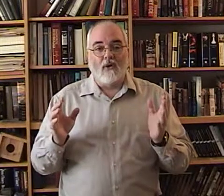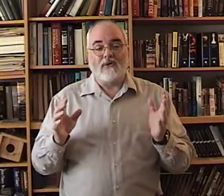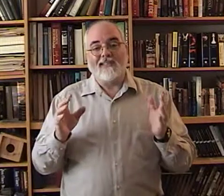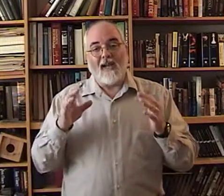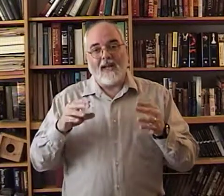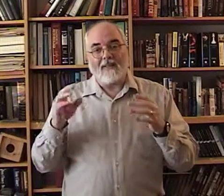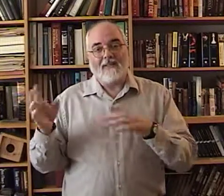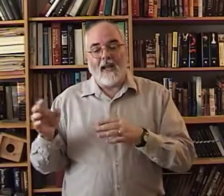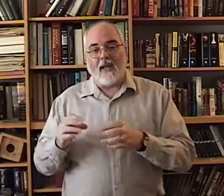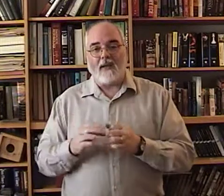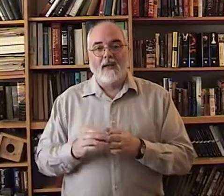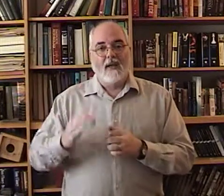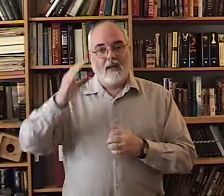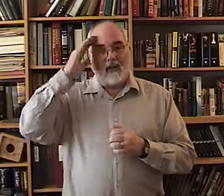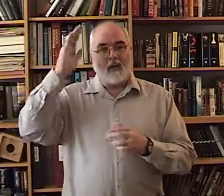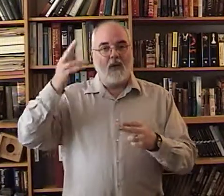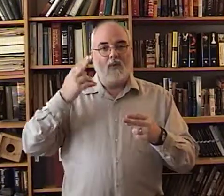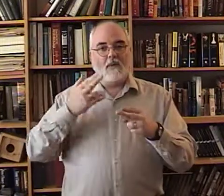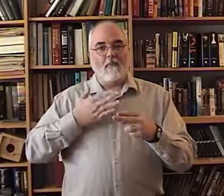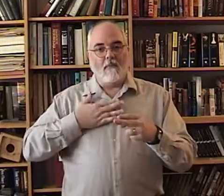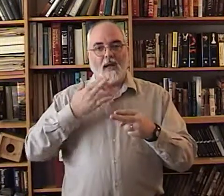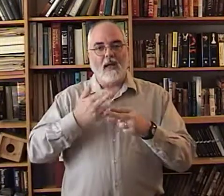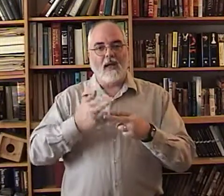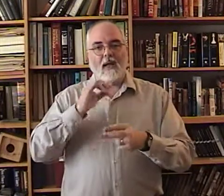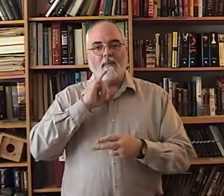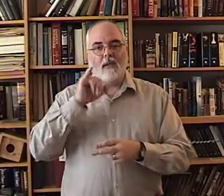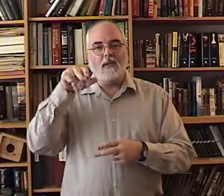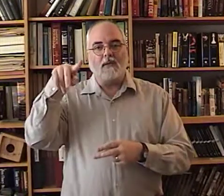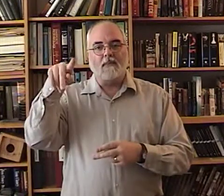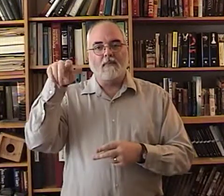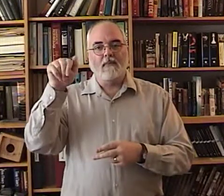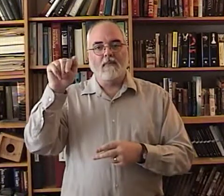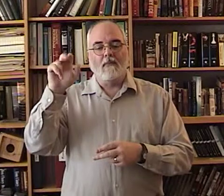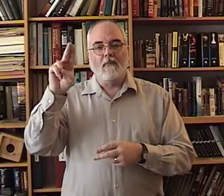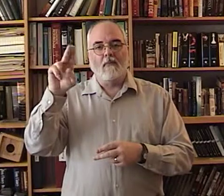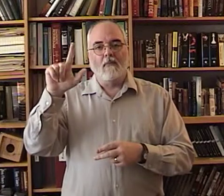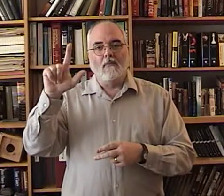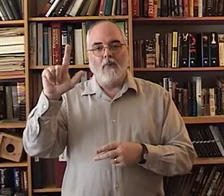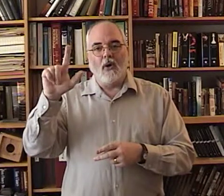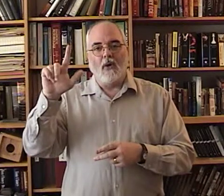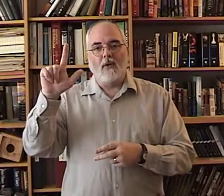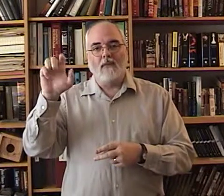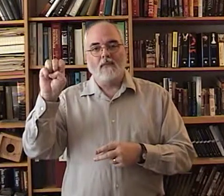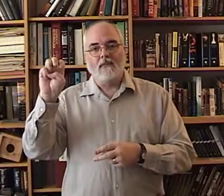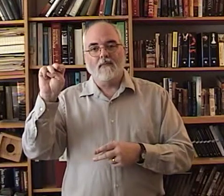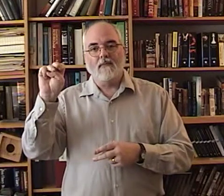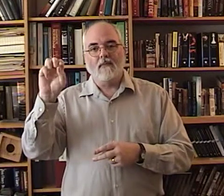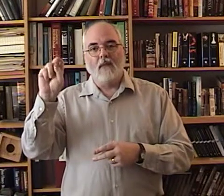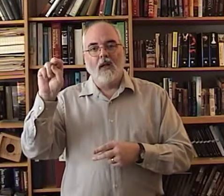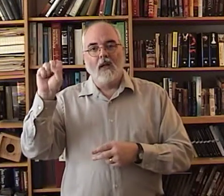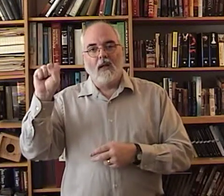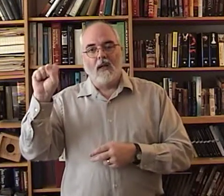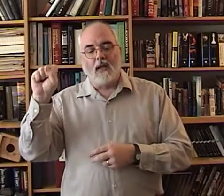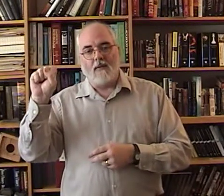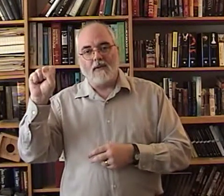sign it and say it hello my name is paul lemons